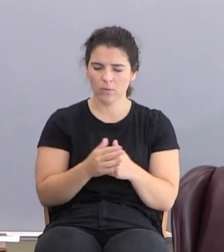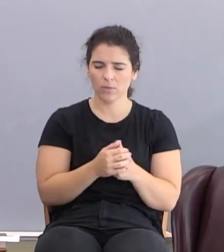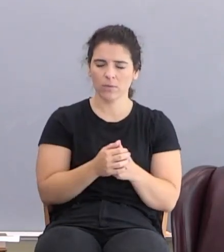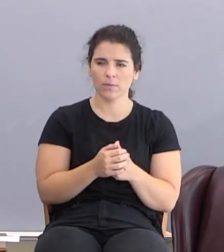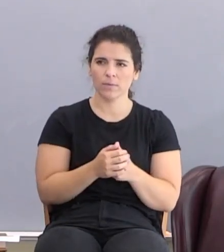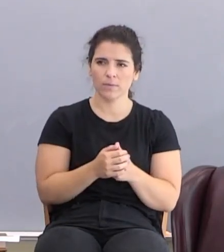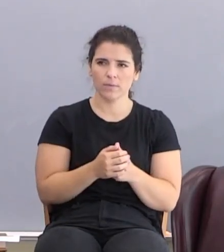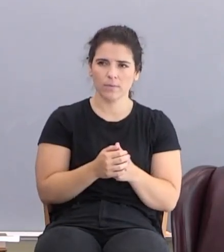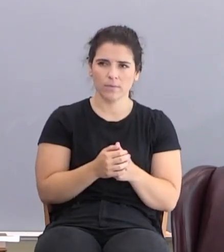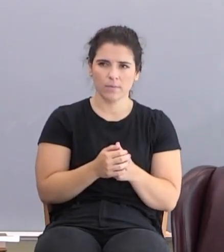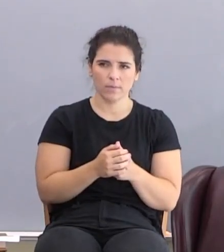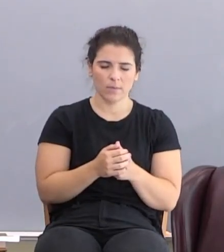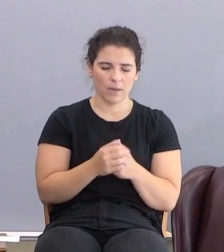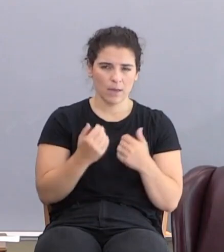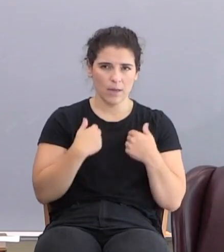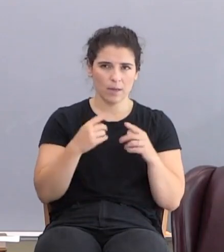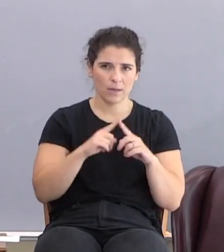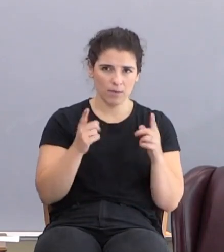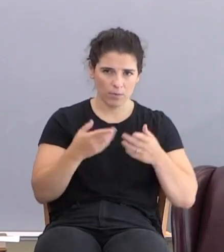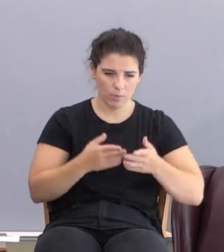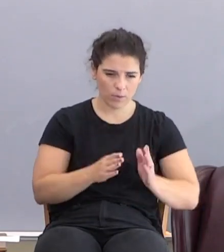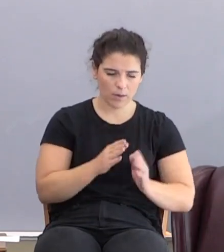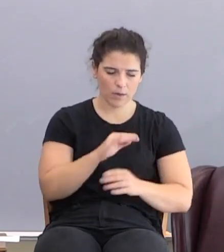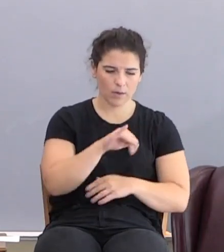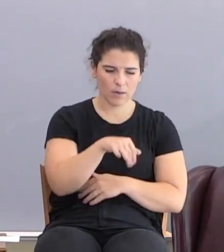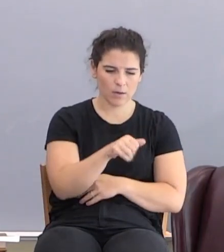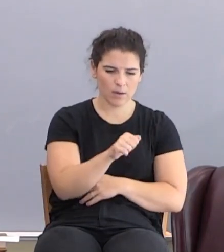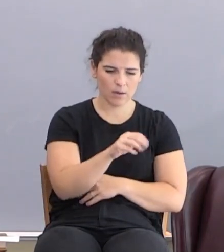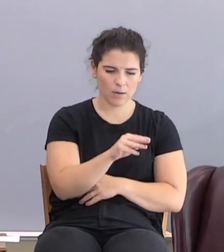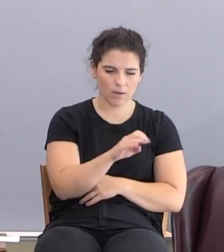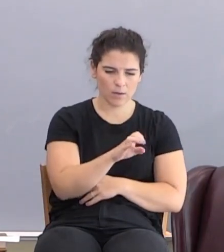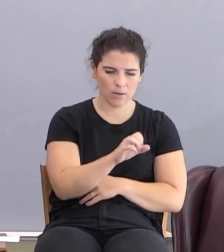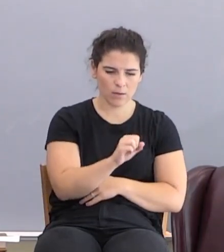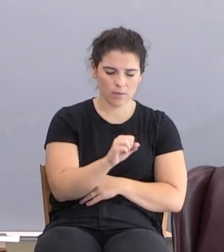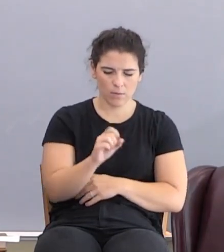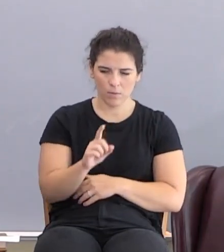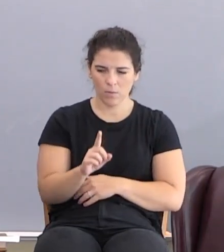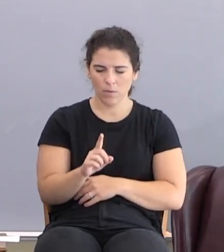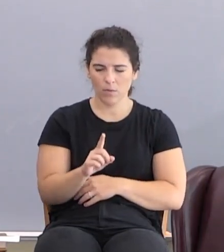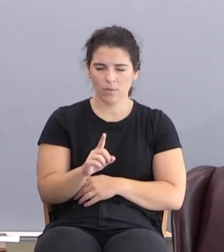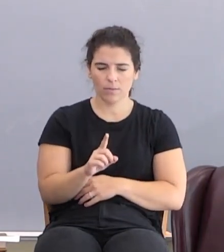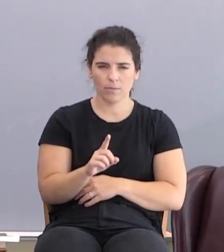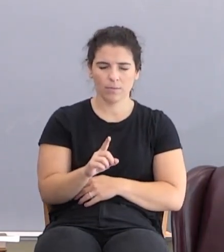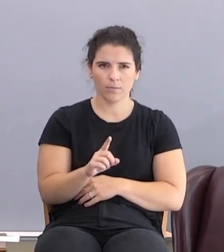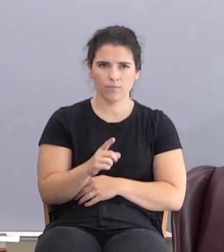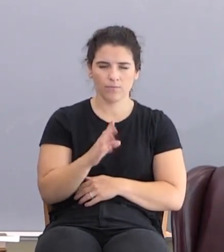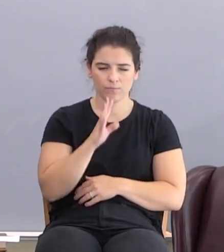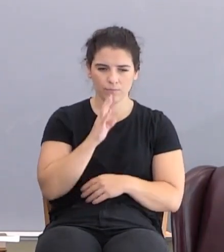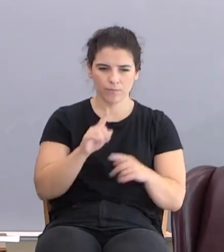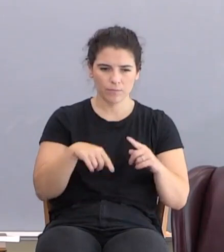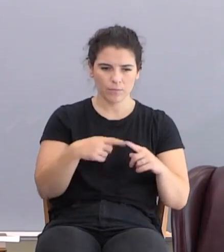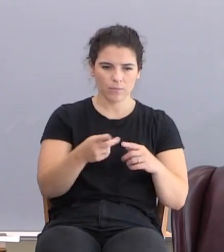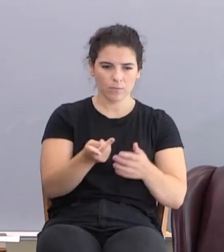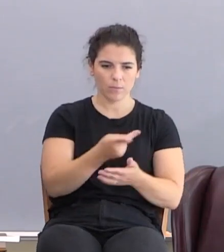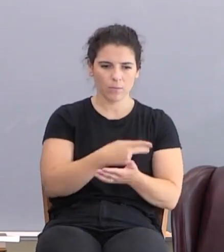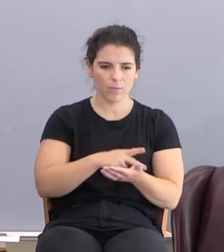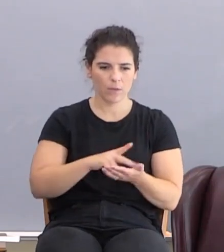They've climbed up a different way. Jeremiah, James chapter 1, he talks about pure religion.